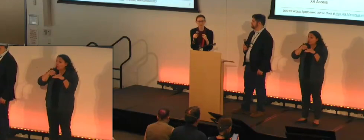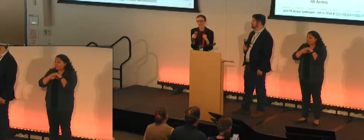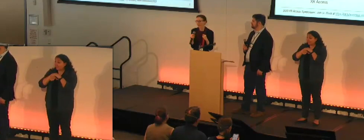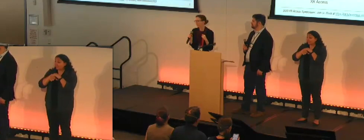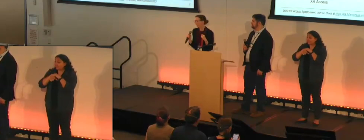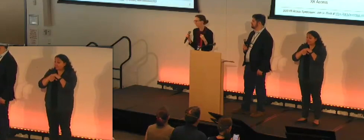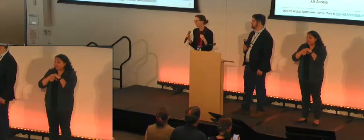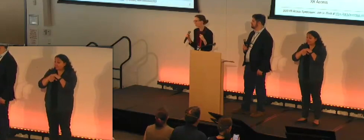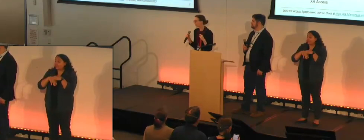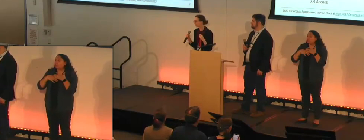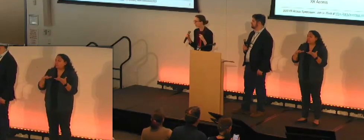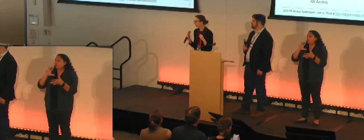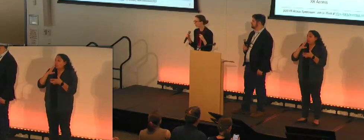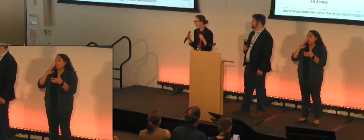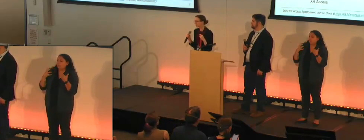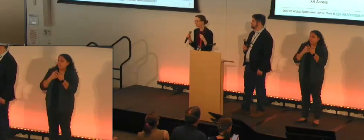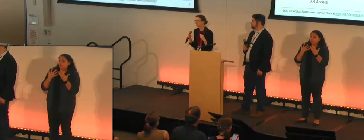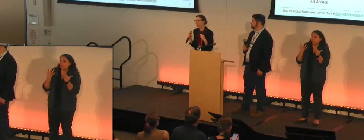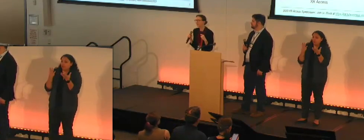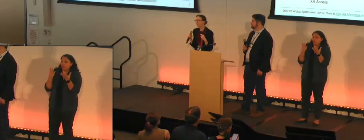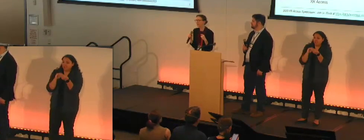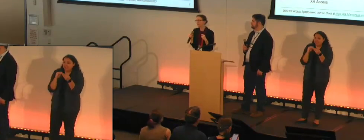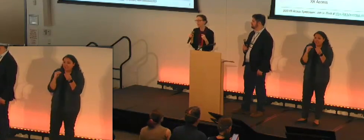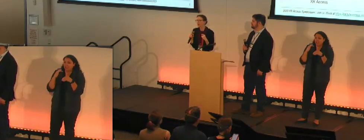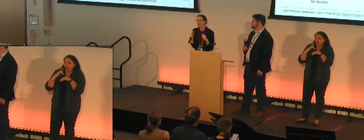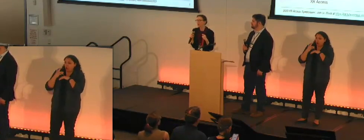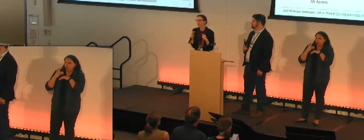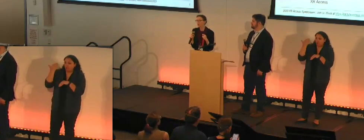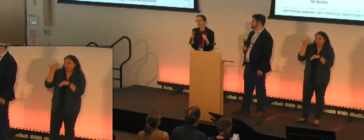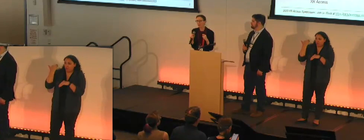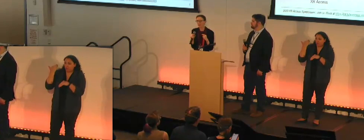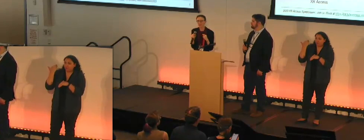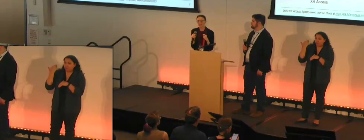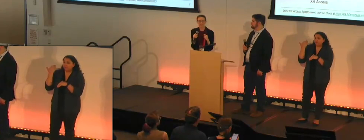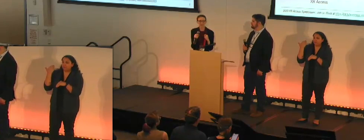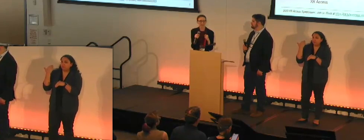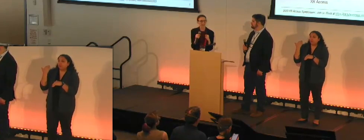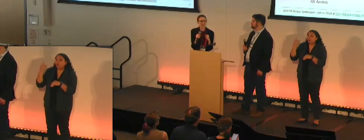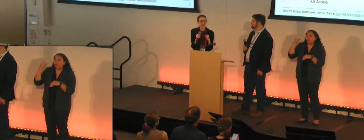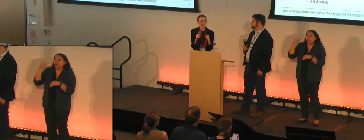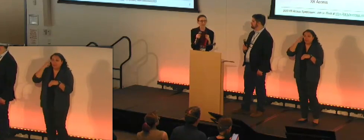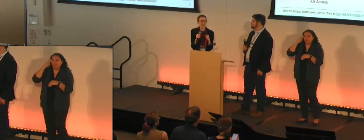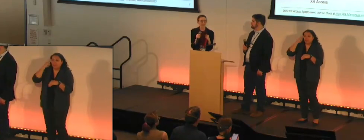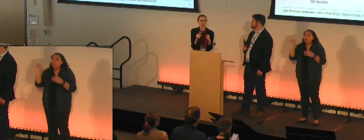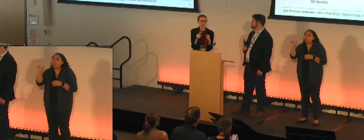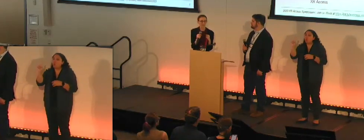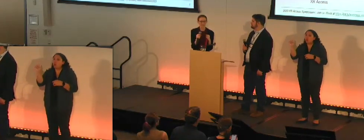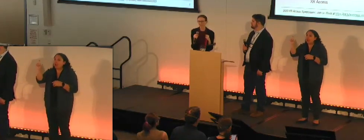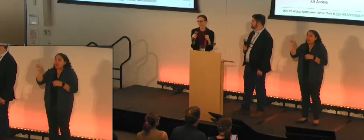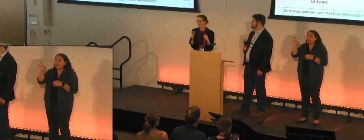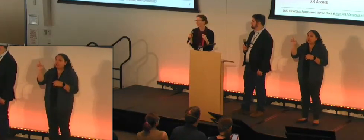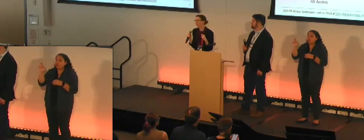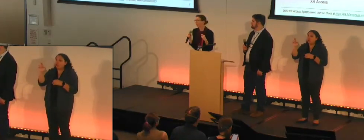So tying into what I was saying earlier, we want you to think about where the XR technologies are today